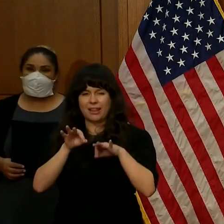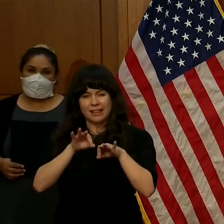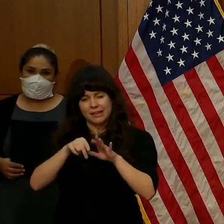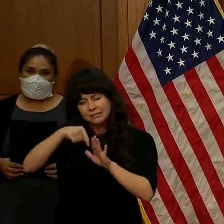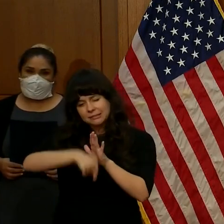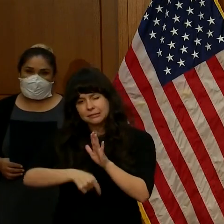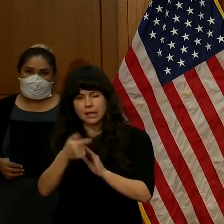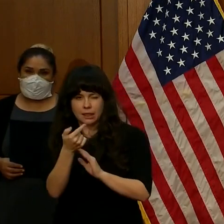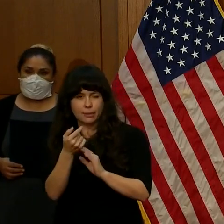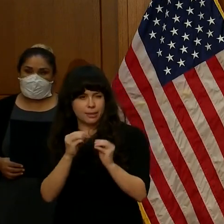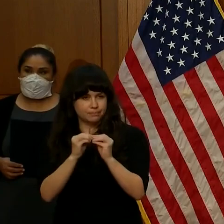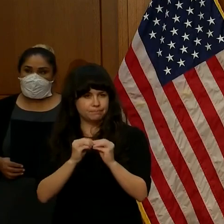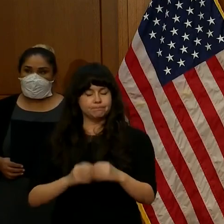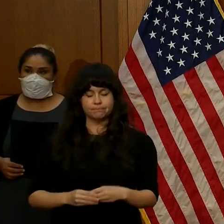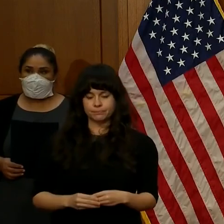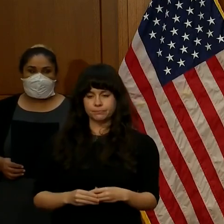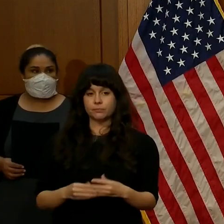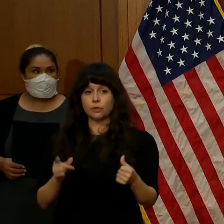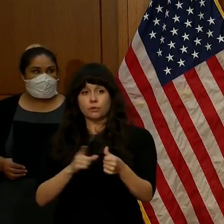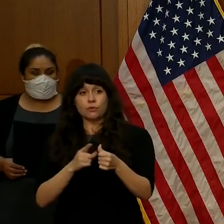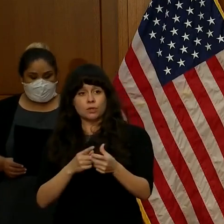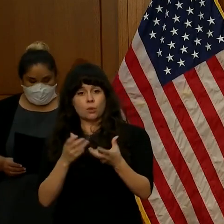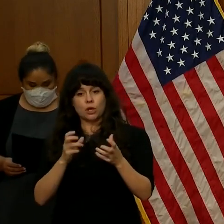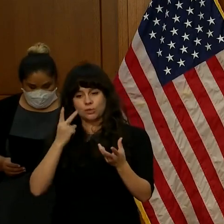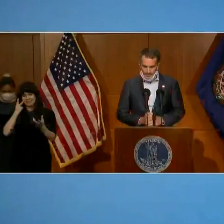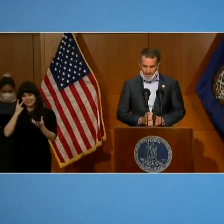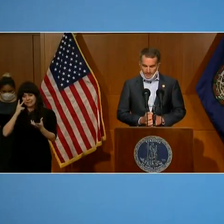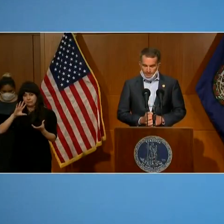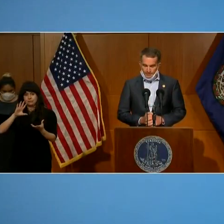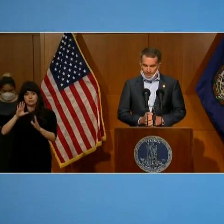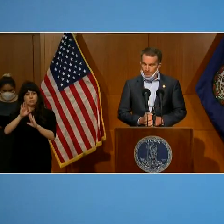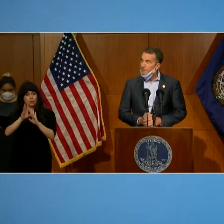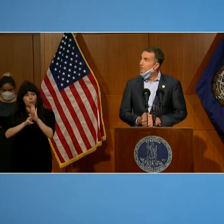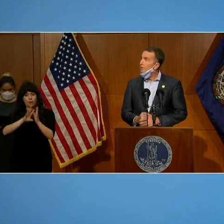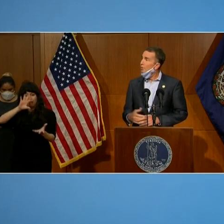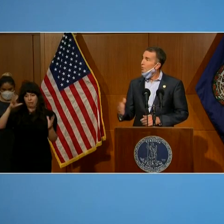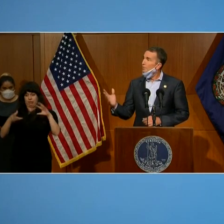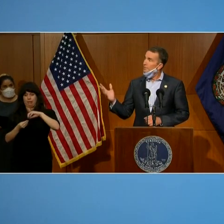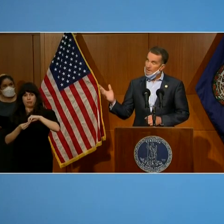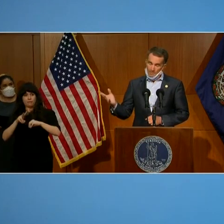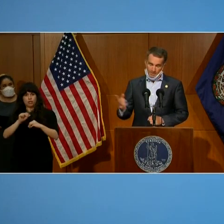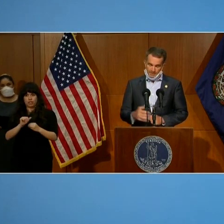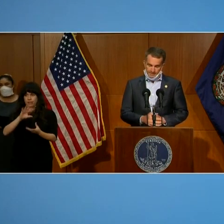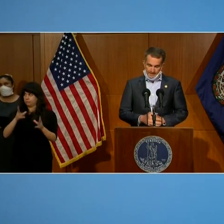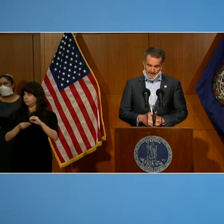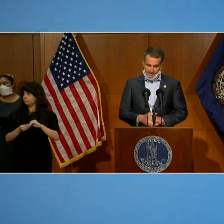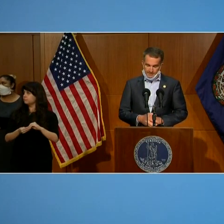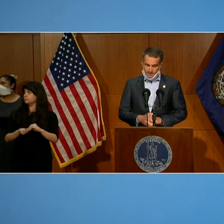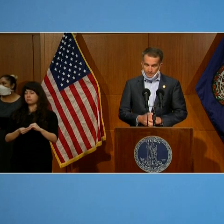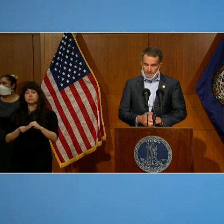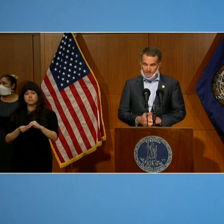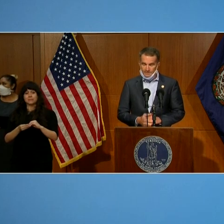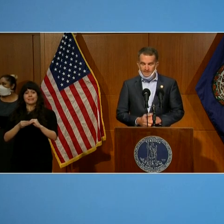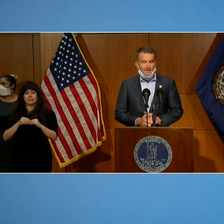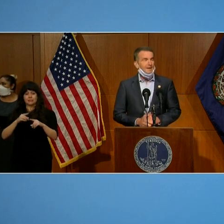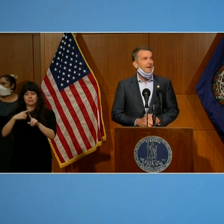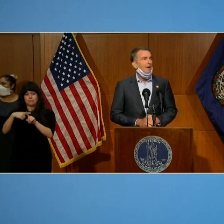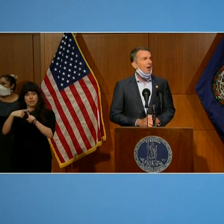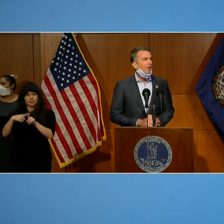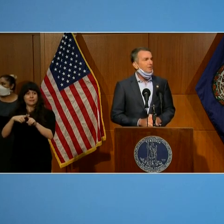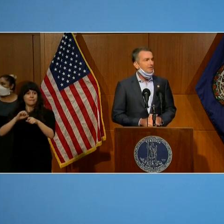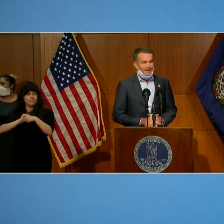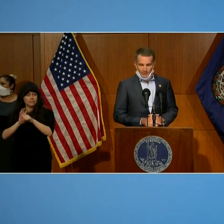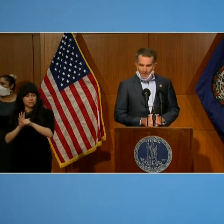First, let's look at the Commonwealth as a whole. First of all, the total number of cases. As you can see,